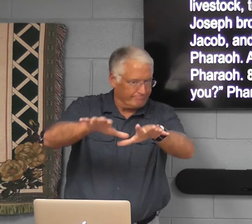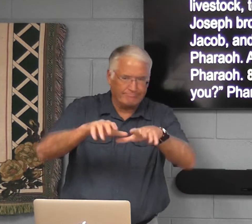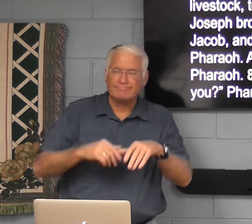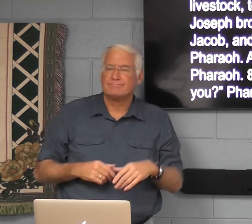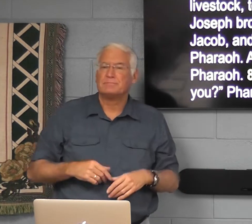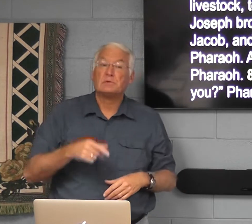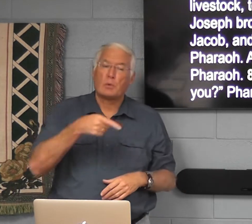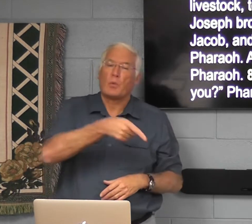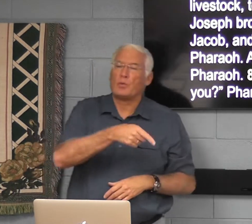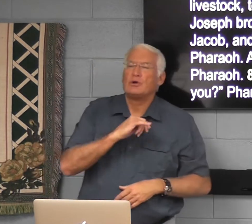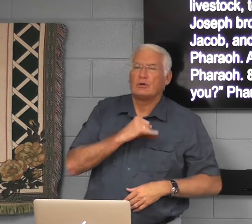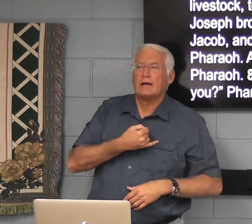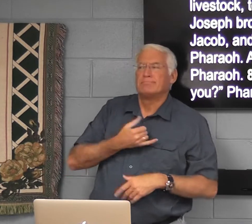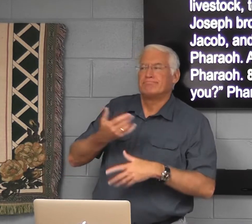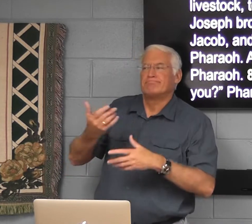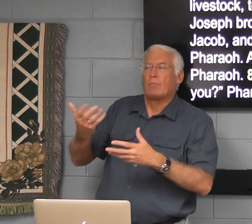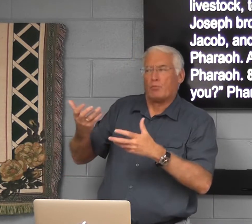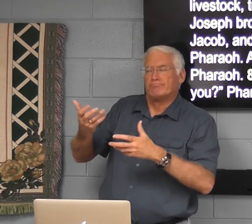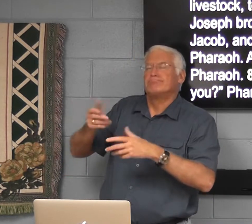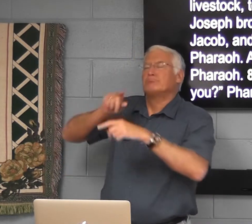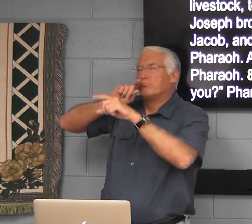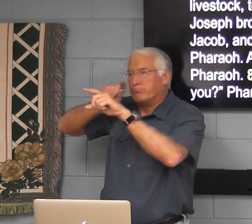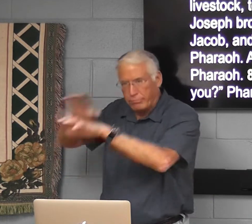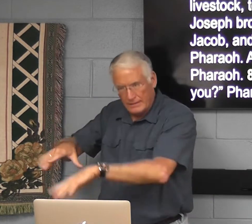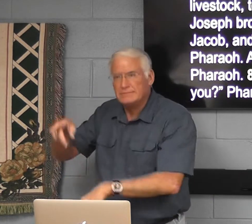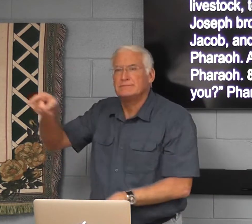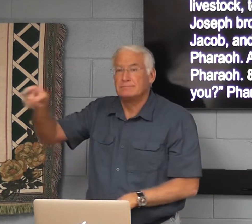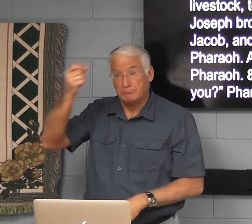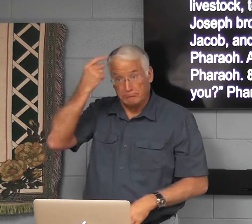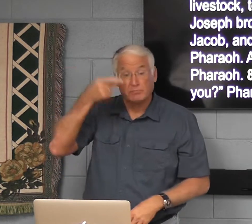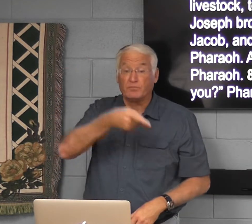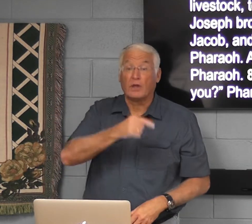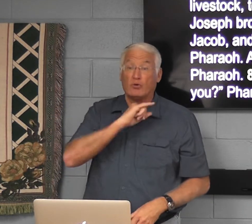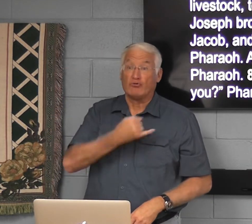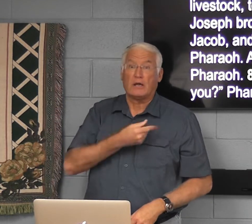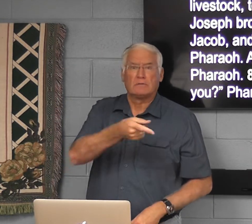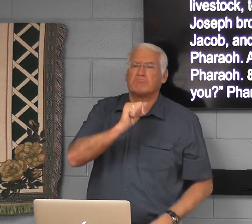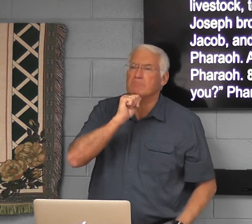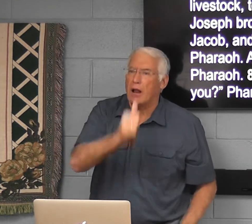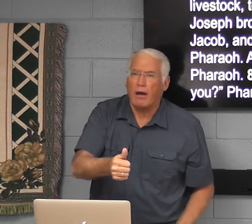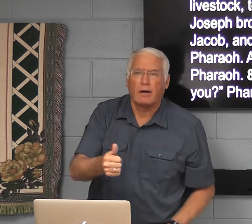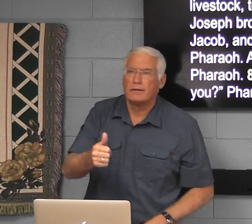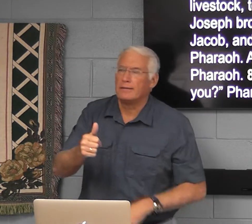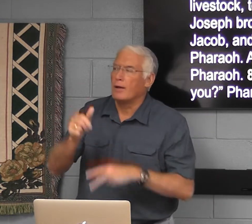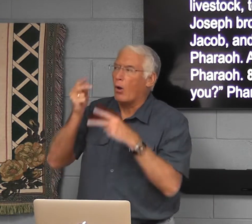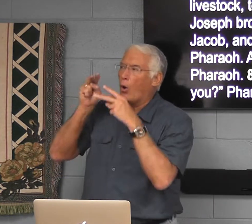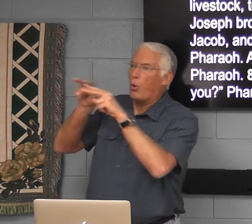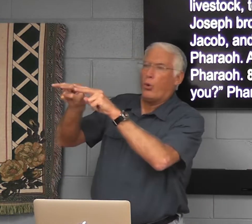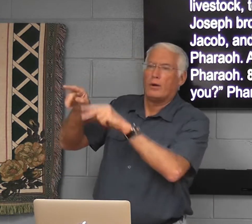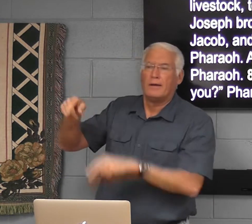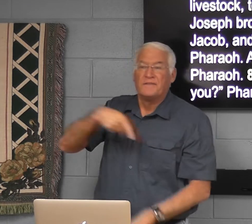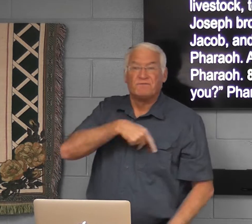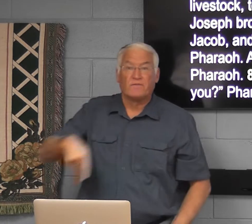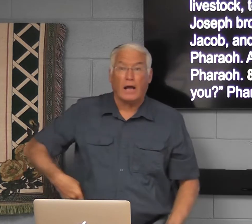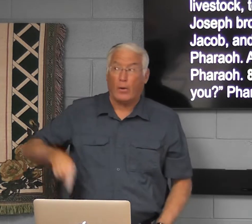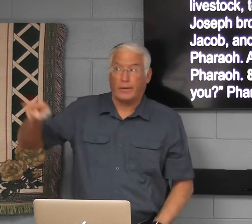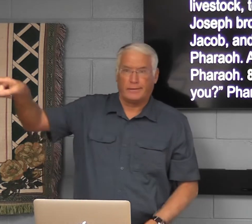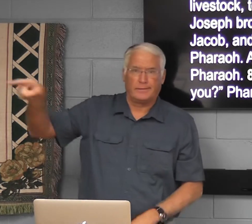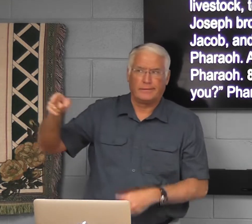Let them have a good life. So Jacob wanted to bless the Pharaoh. Jacob is not taking up